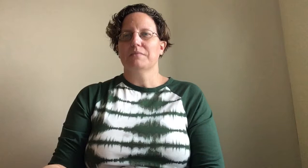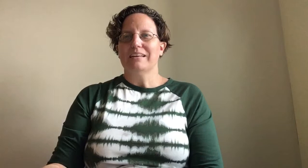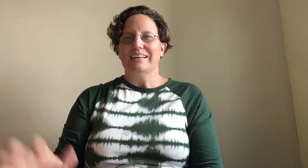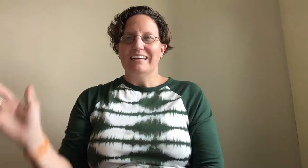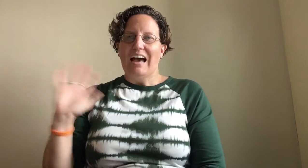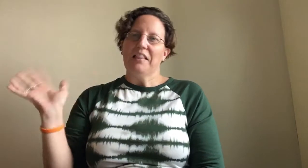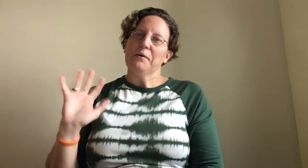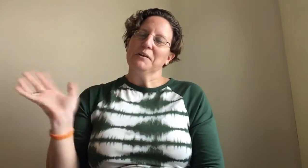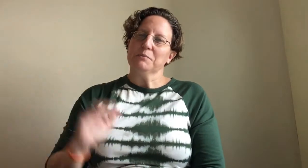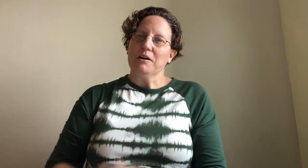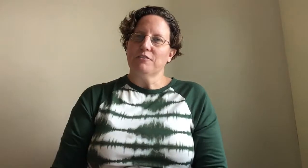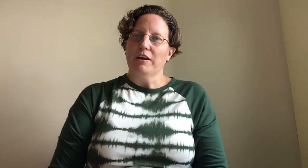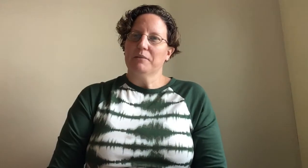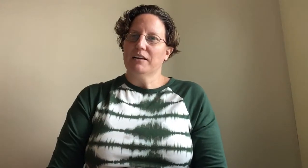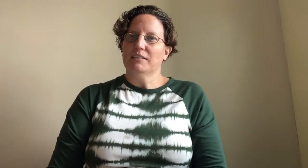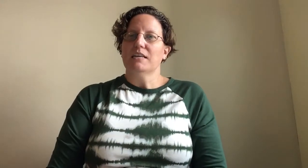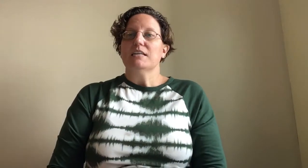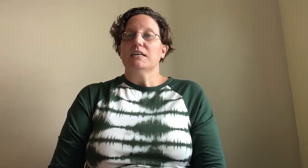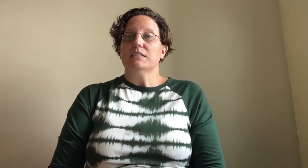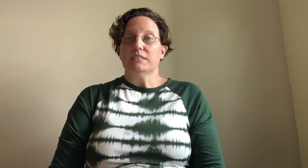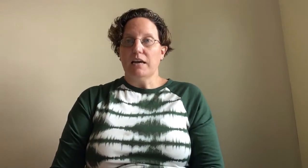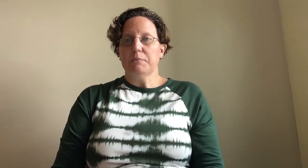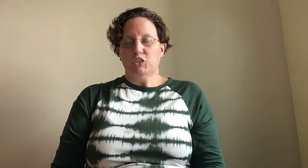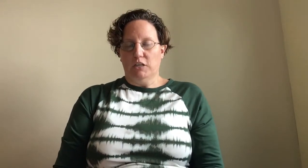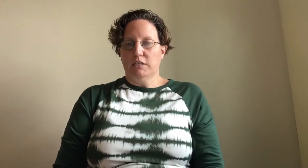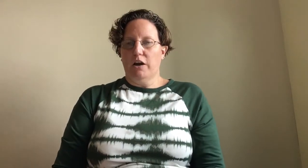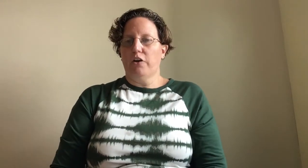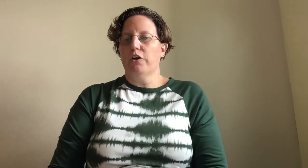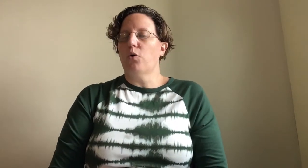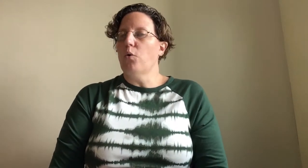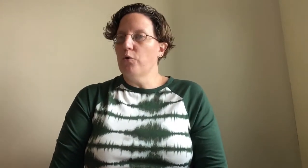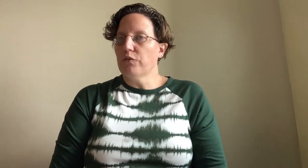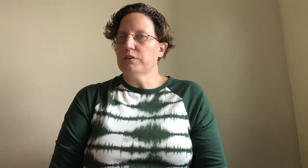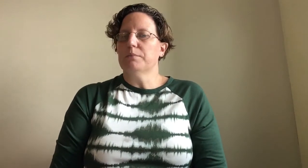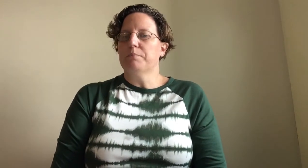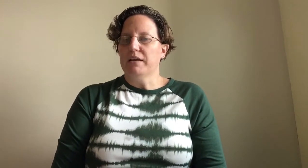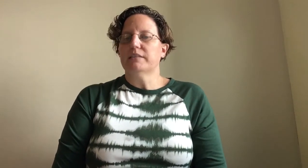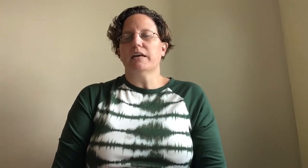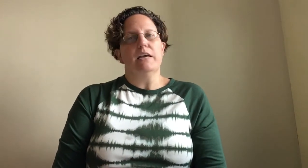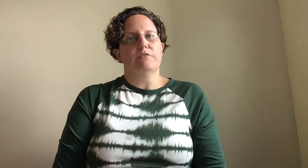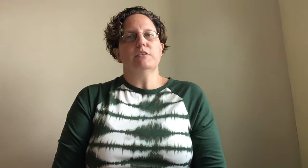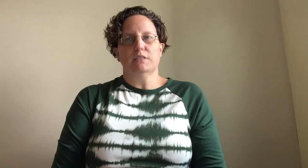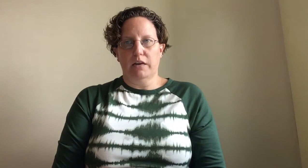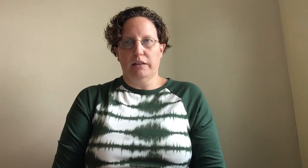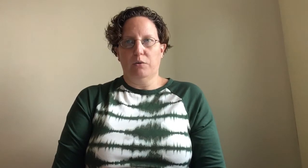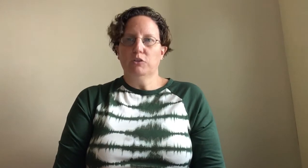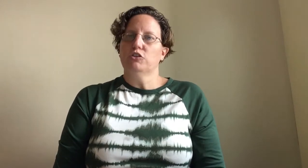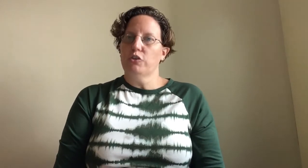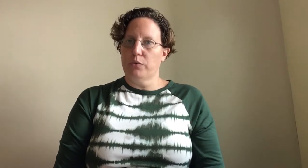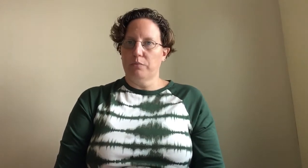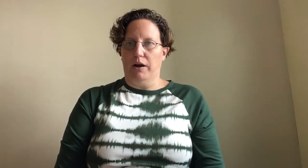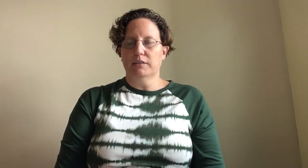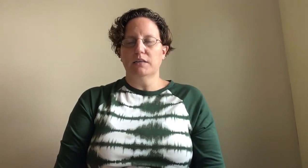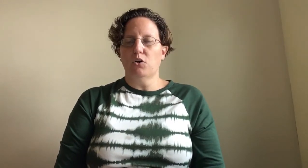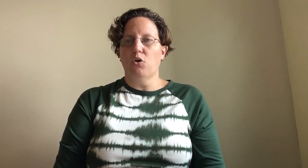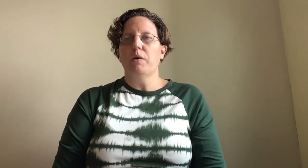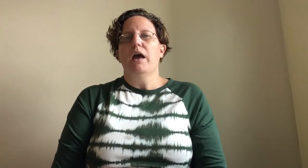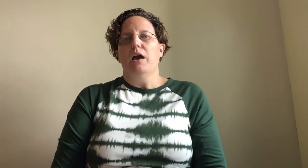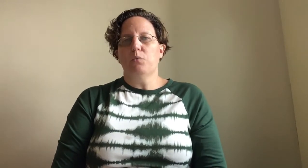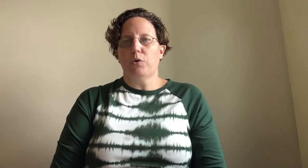Hello Little Sprouts families. Today Miss Jess and I are going to go over some basic infant sign language that you can practice at home and work